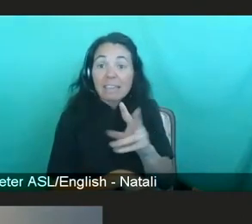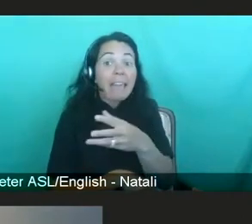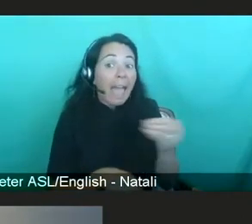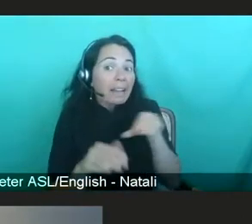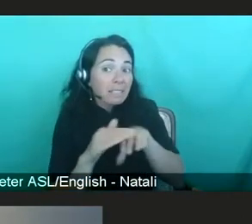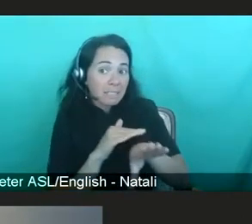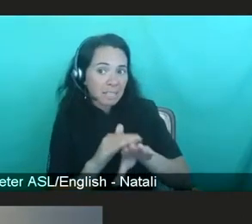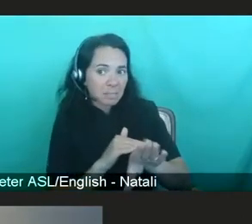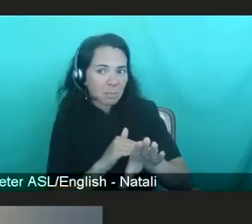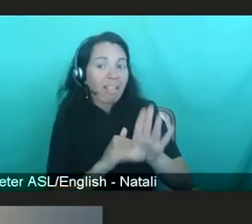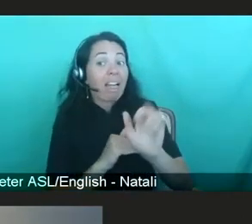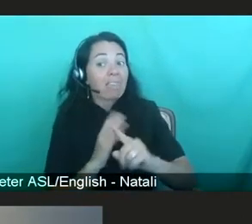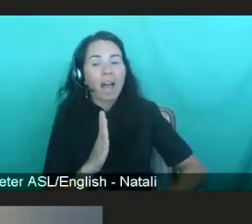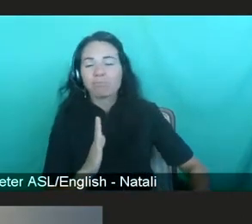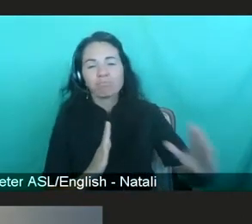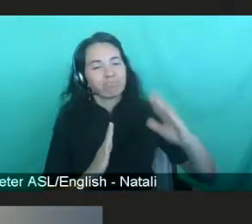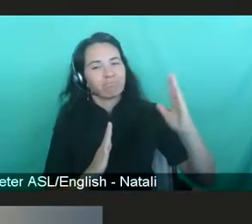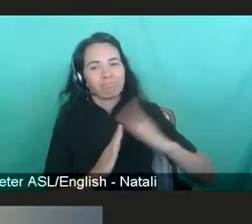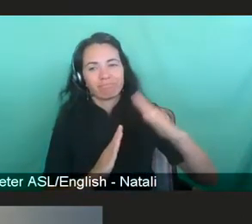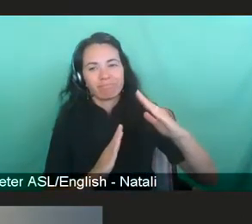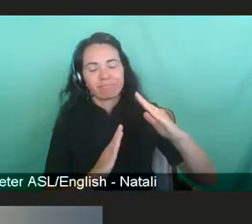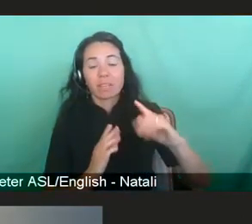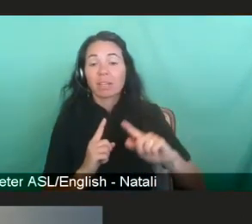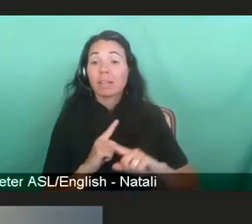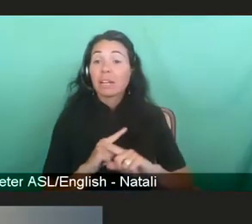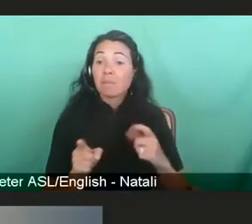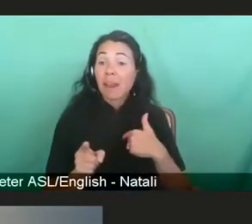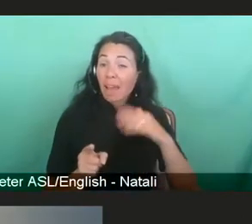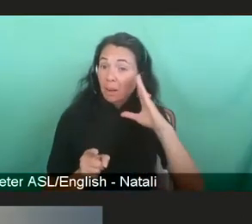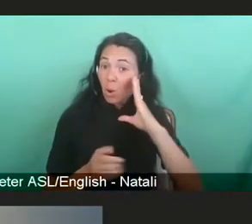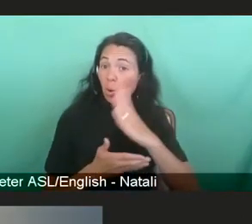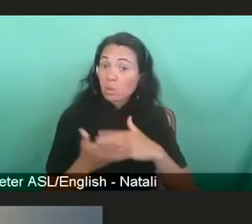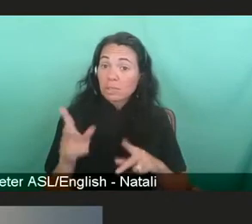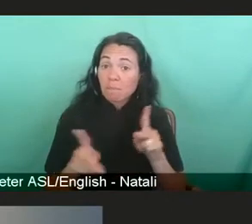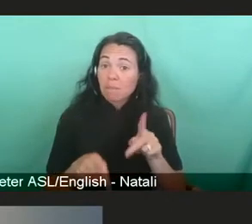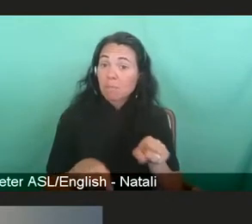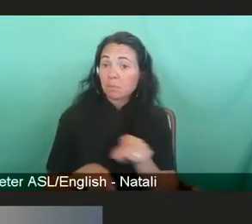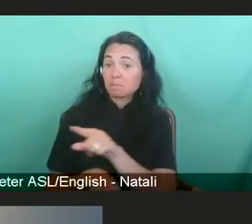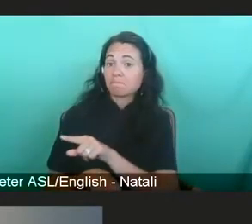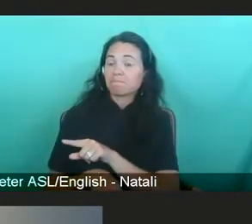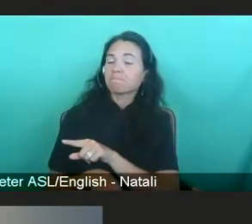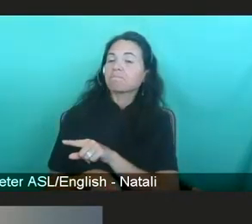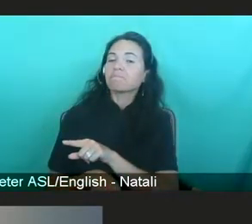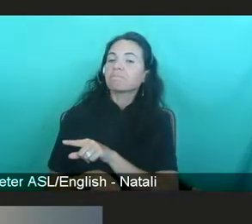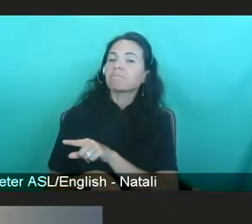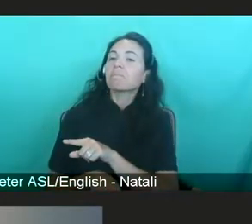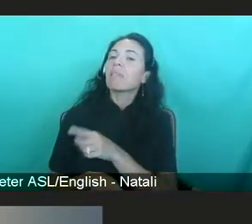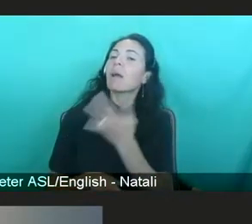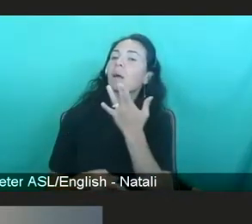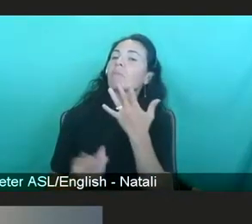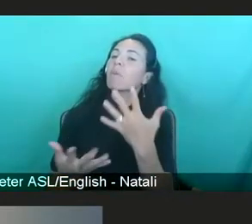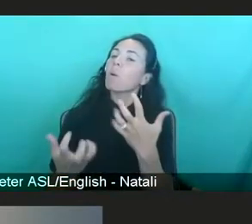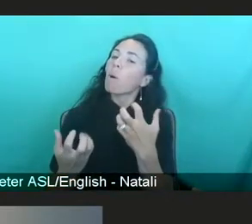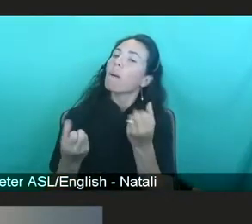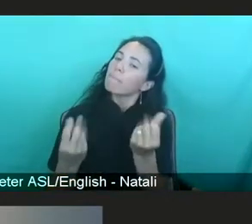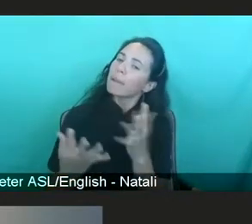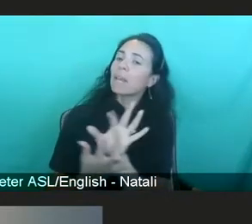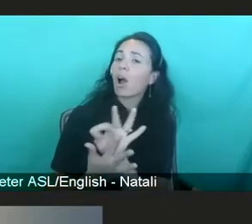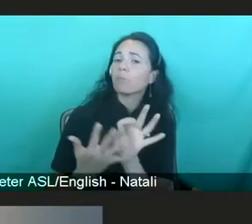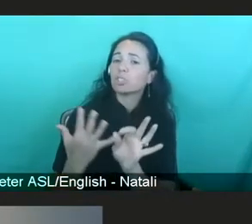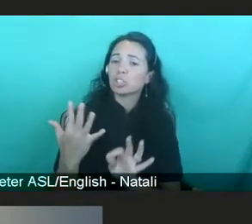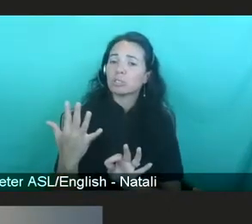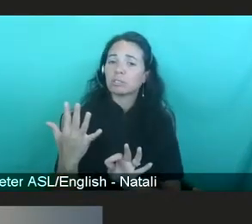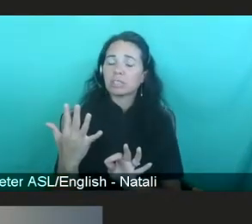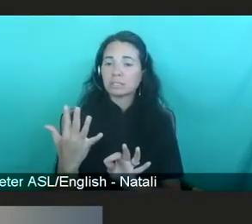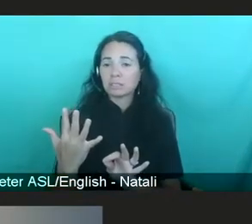optimal. But I also know that there are people out there who desire lots of options, you know, options. The